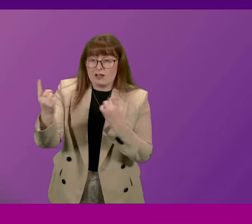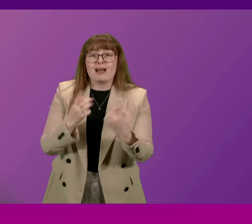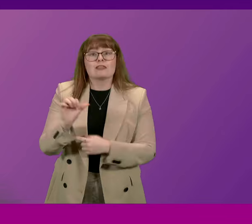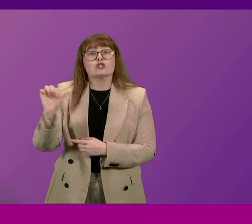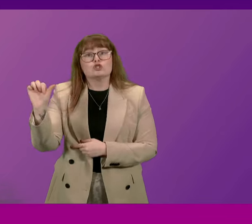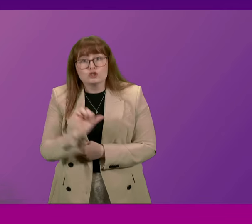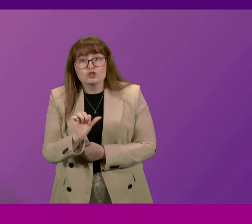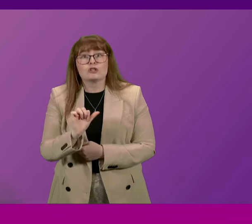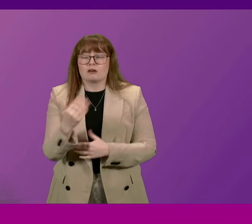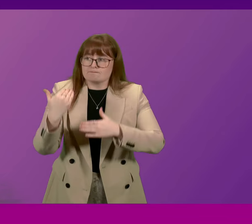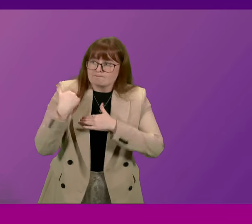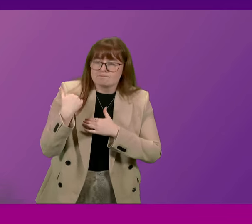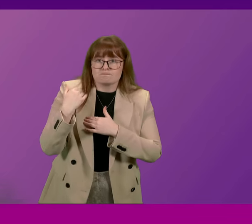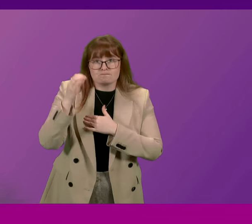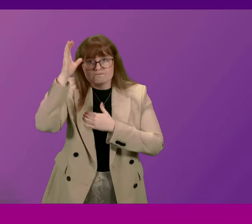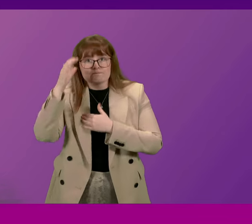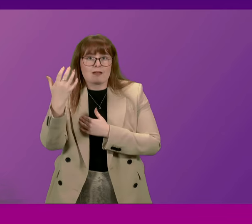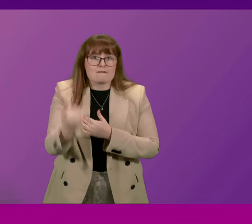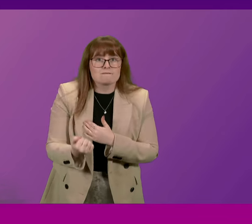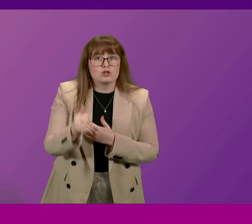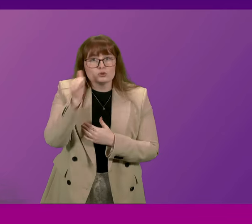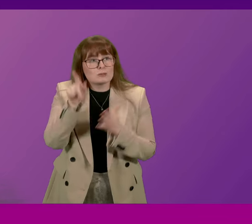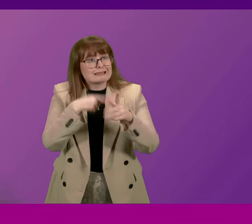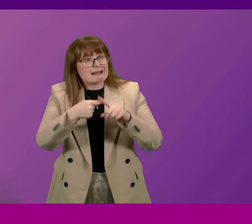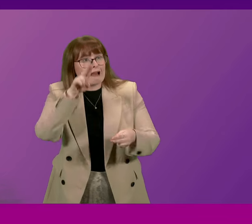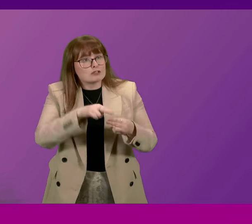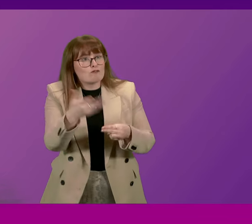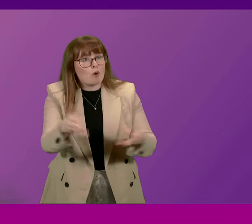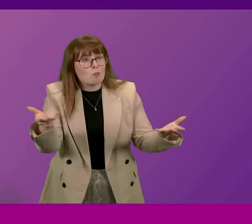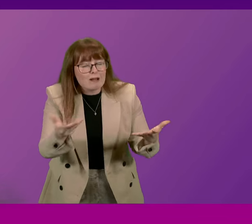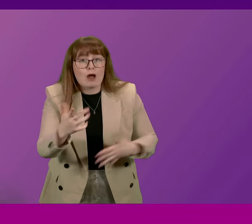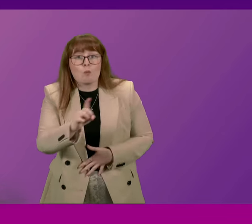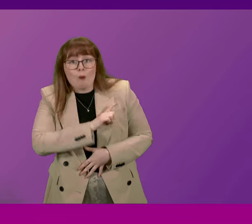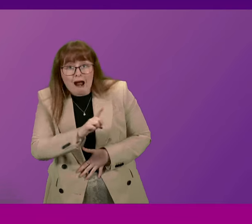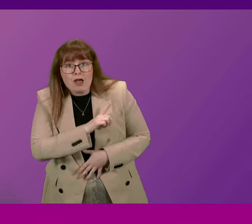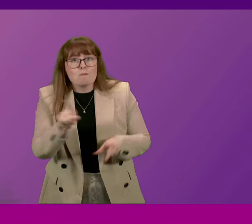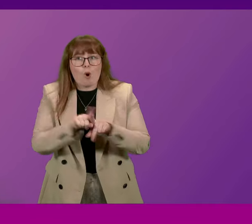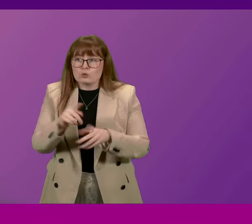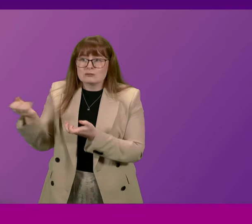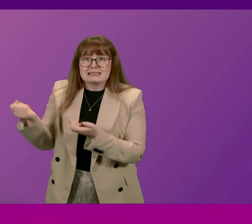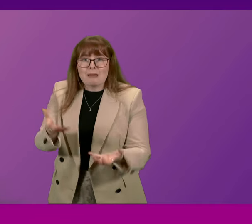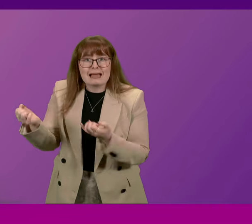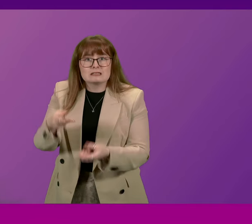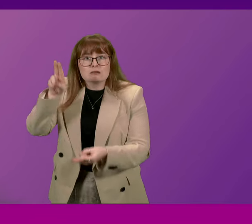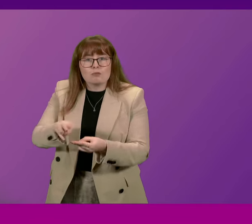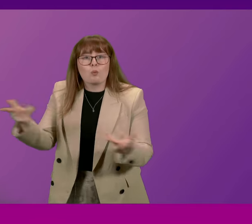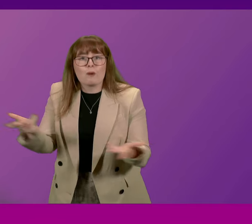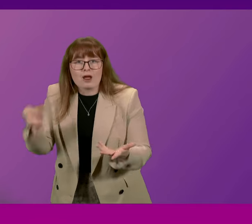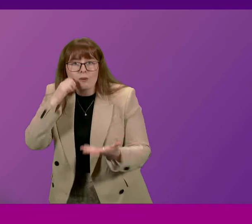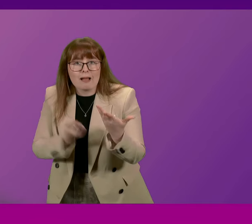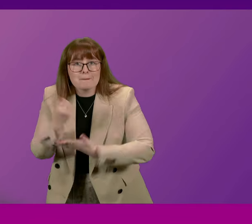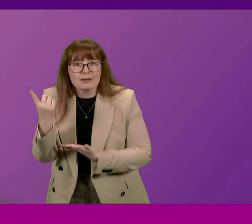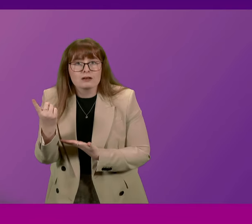responsibility to set out where the tax cuts are going to come, but where the spending cuts are going to come as well.